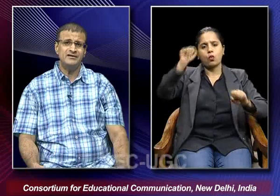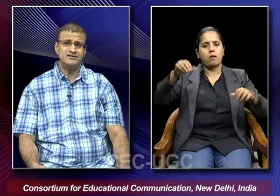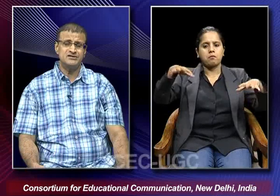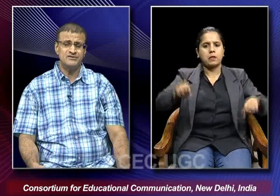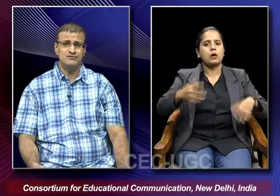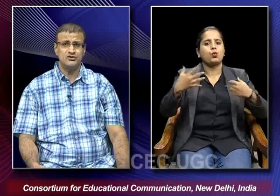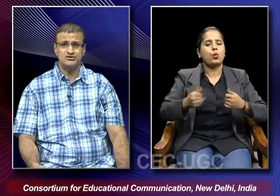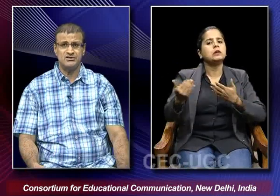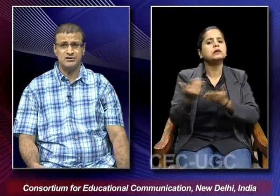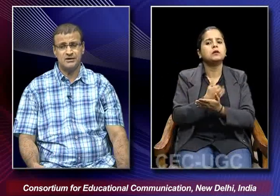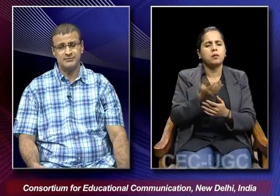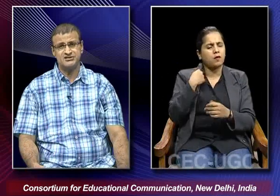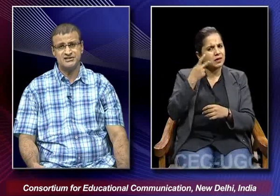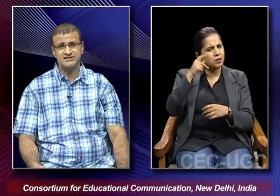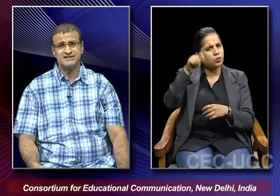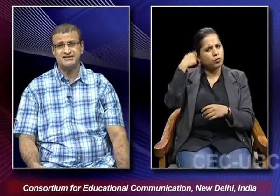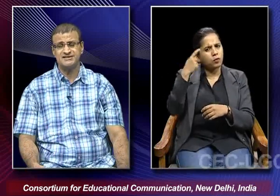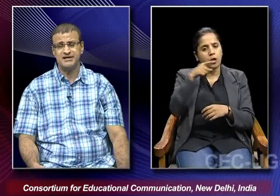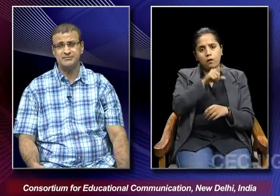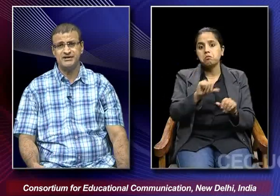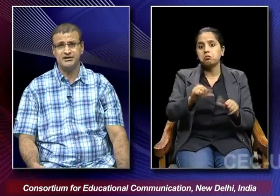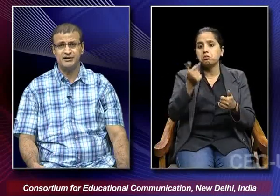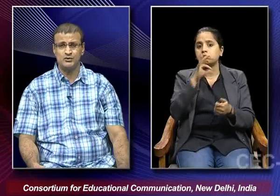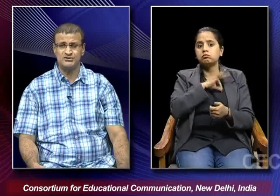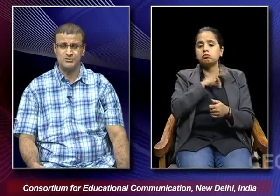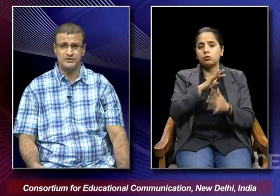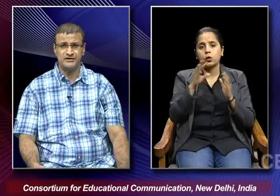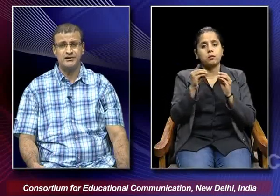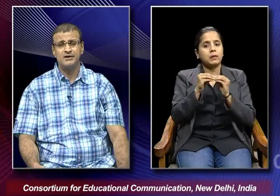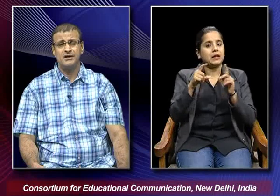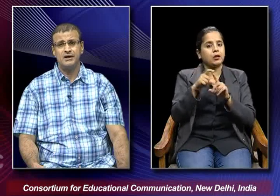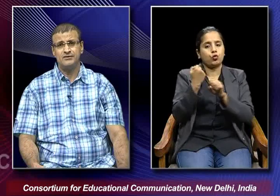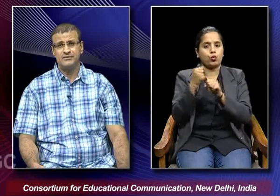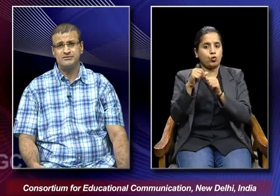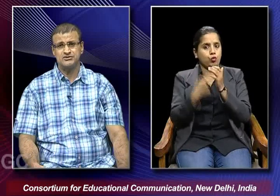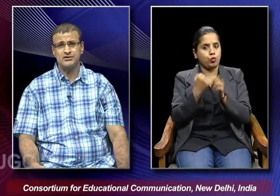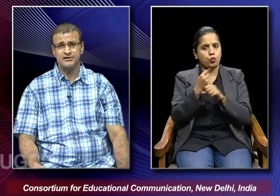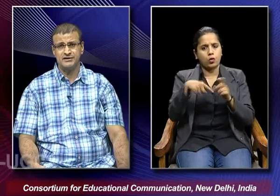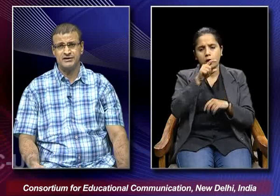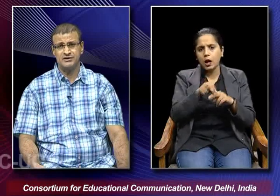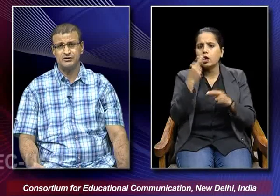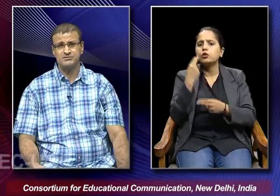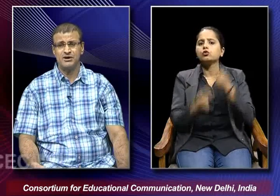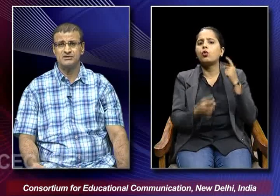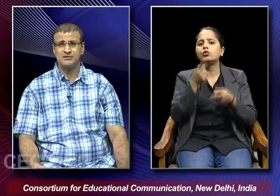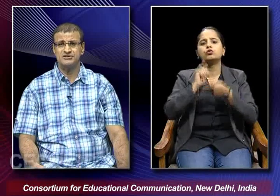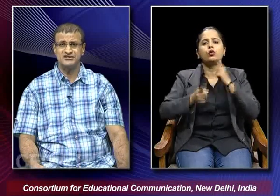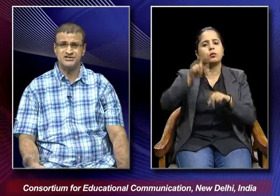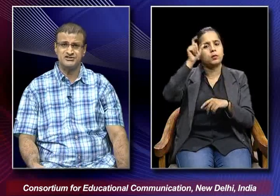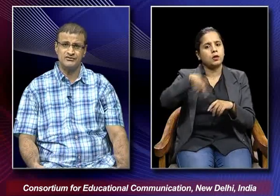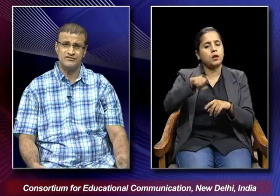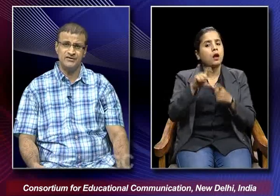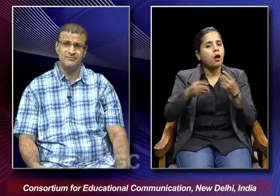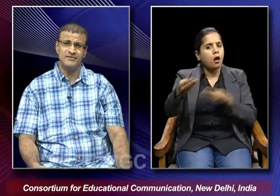find that this film was commercial success and B. Digger who is a noted film historian he talks about the commercial